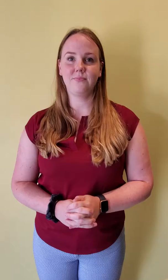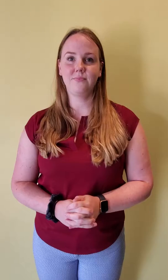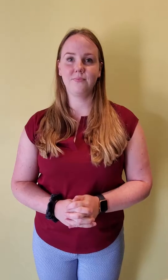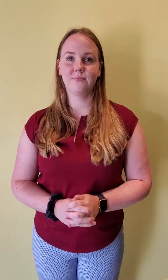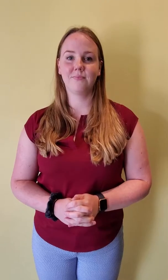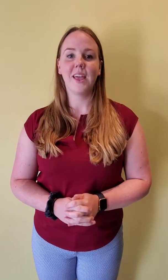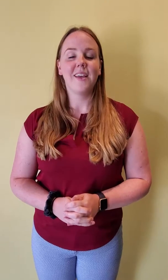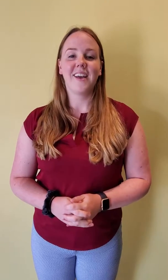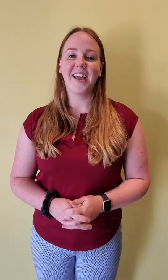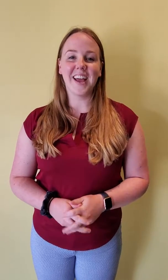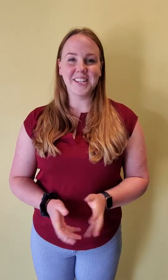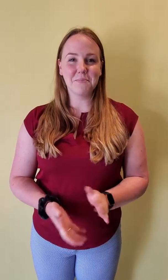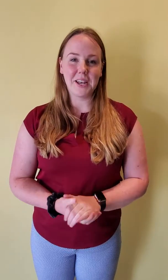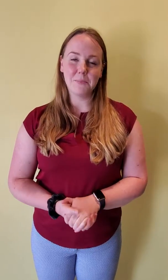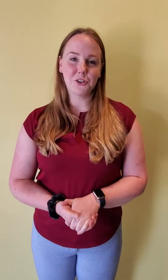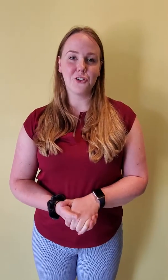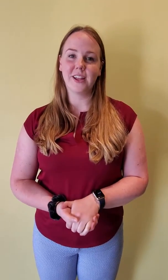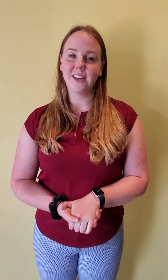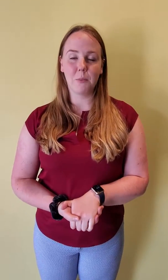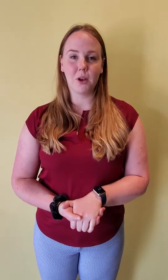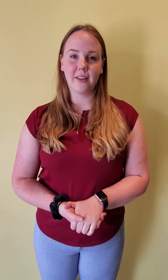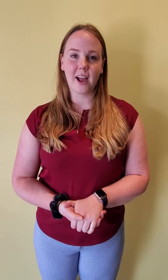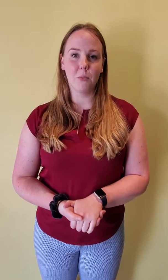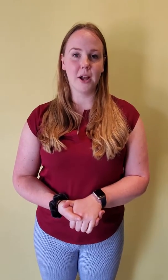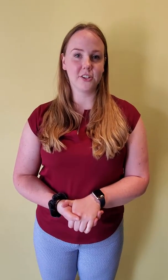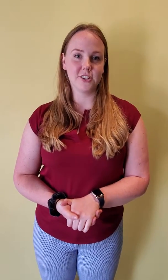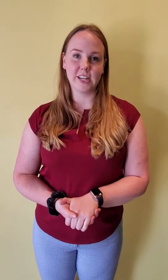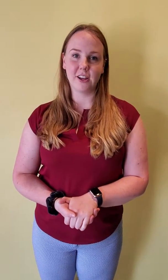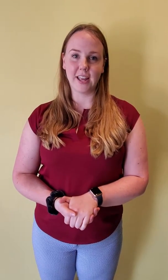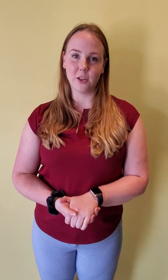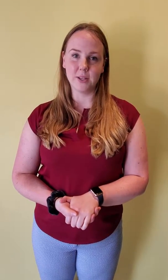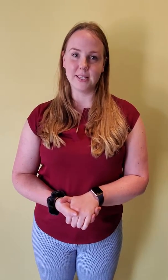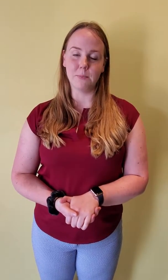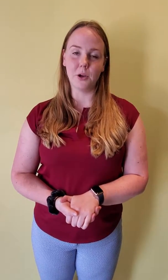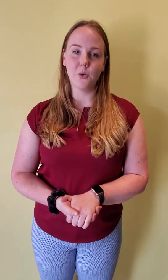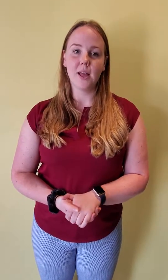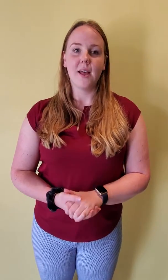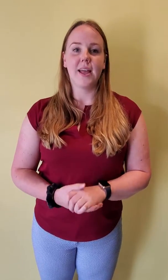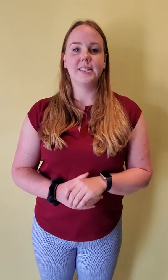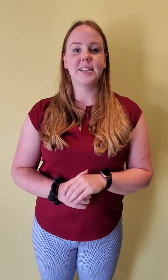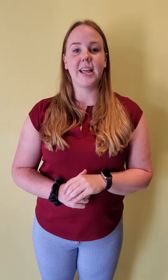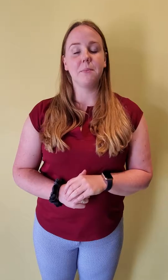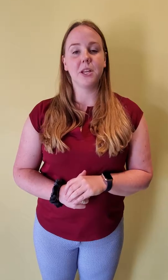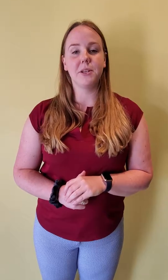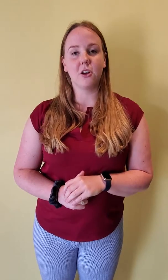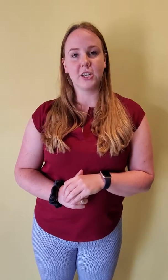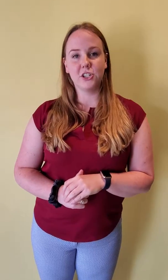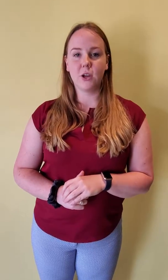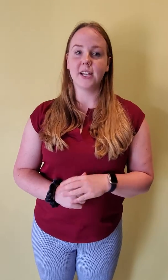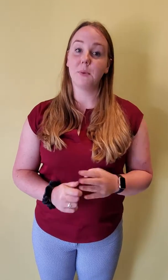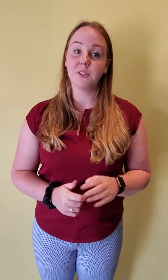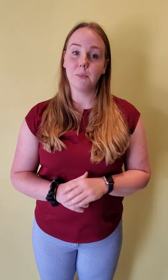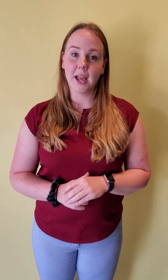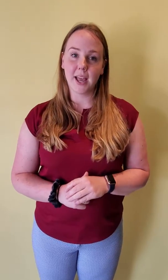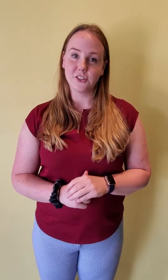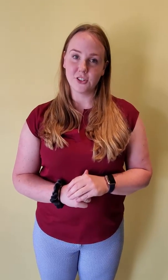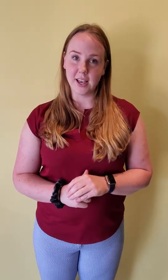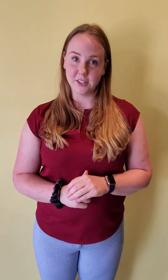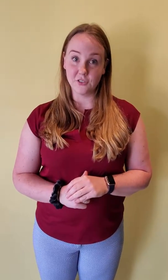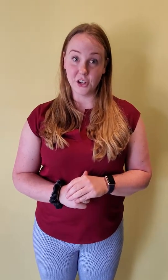Anytime. Hi guys my name is Corinne and I'm one of the chiropractors here at Yellow Gazebo and today I'm going to be talking to you guys about some neck exercises for